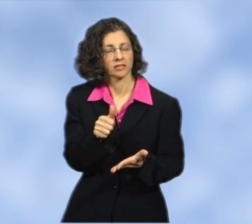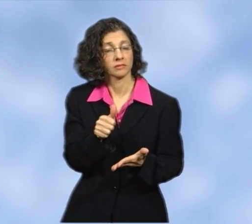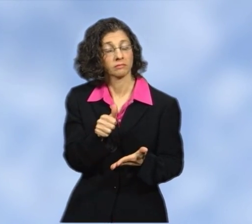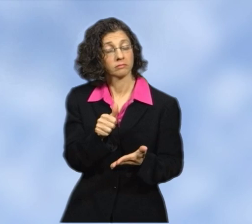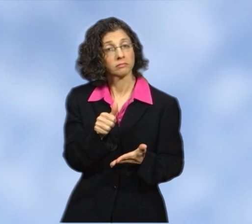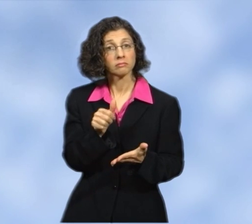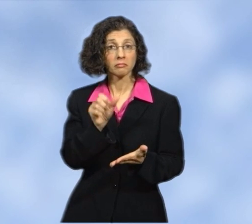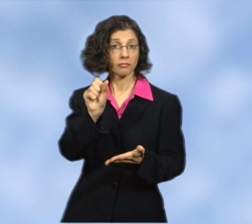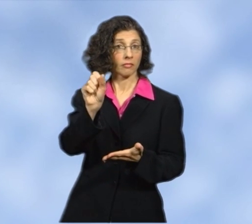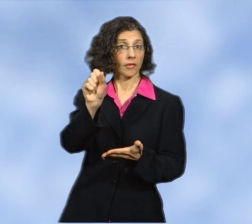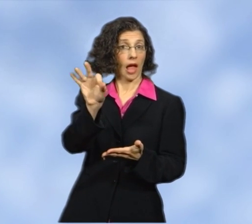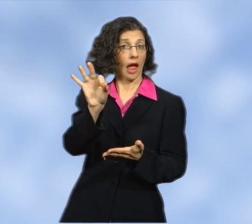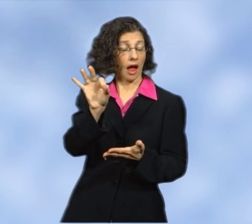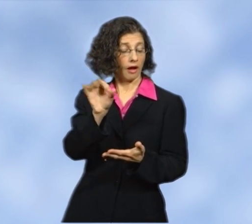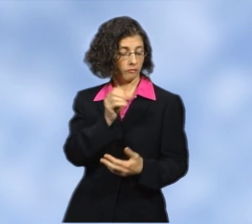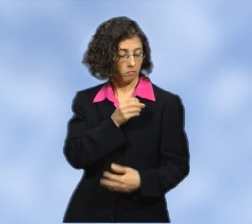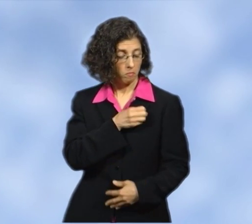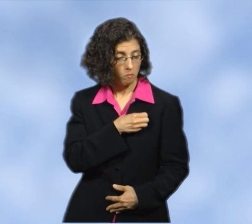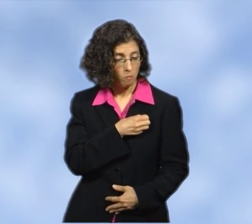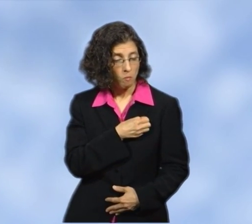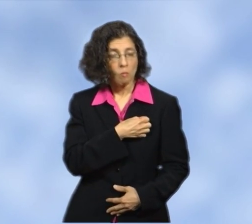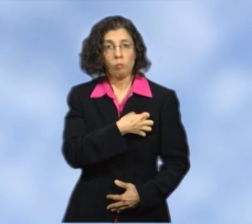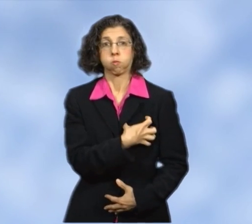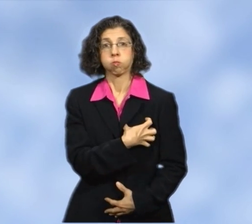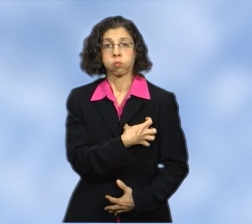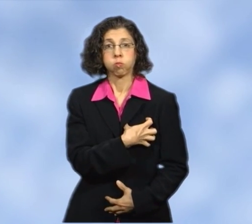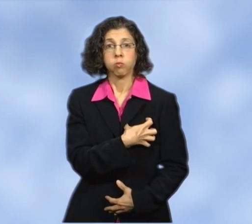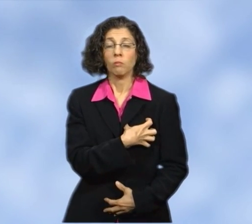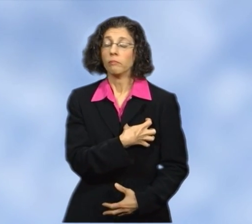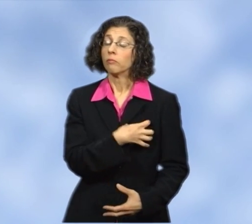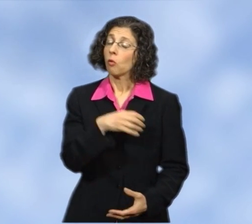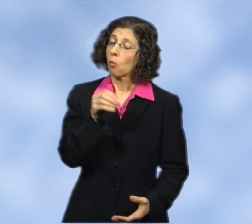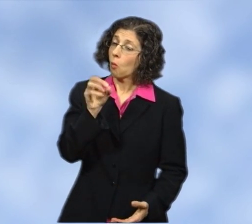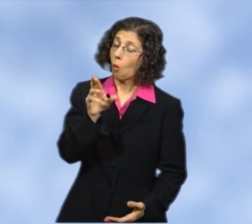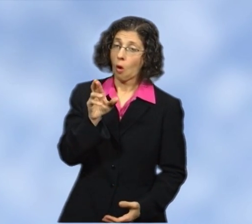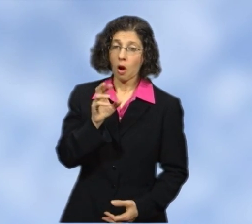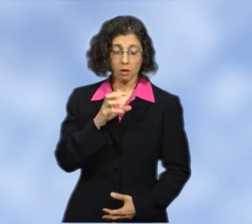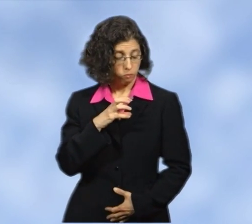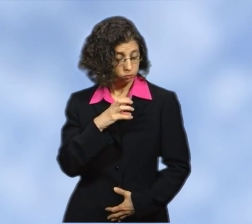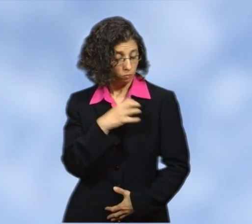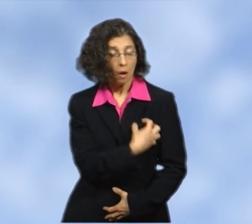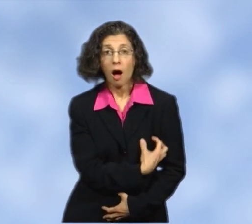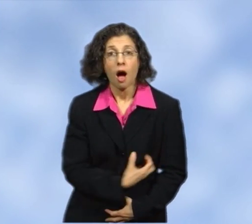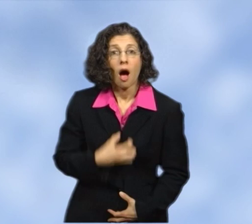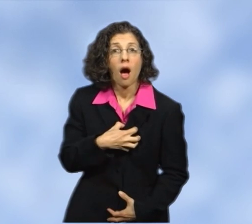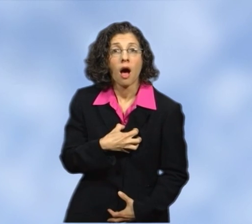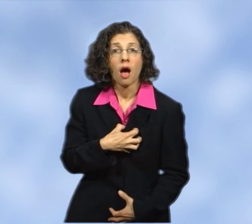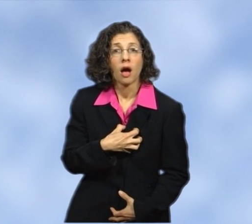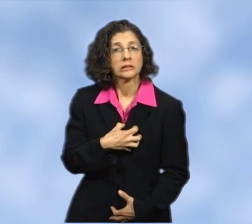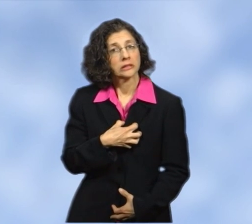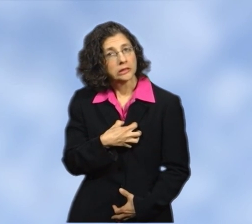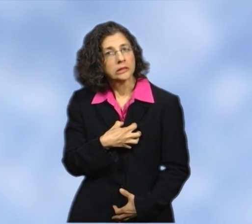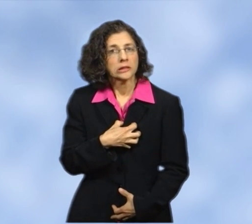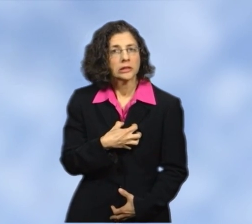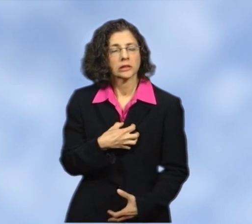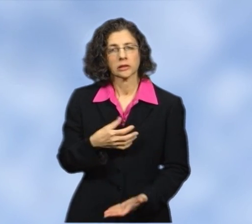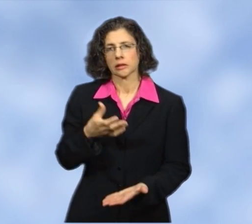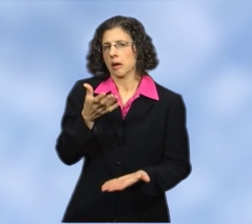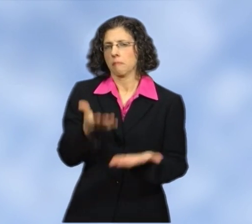Especially those in which the tumor is large or where the cancer is in multiple sites